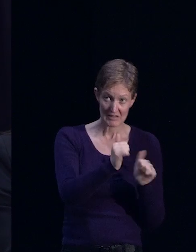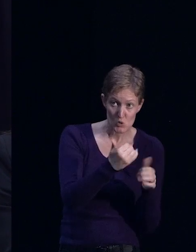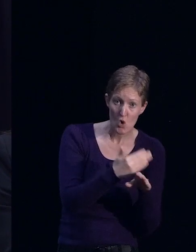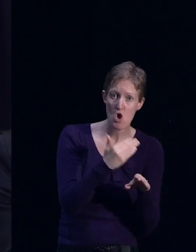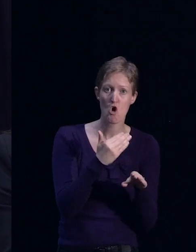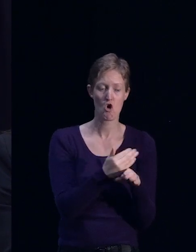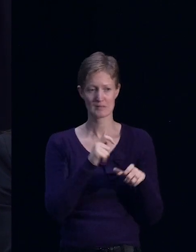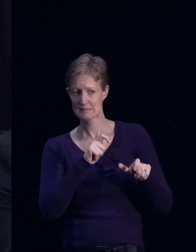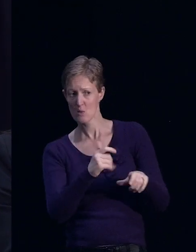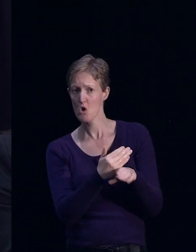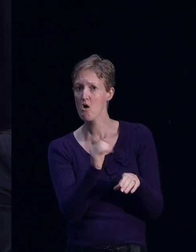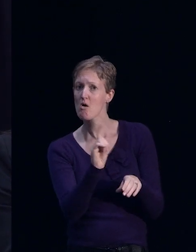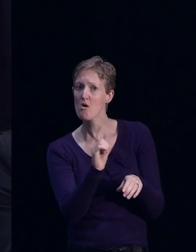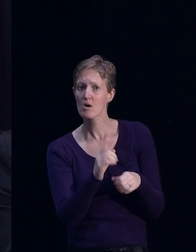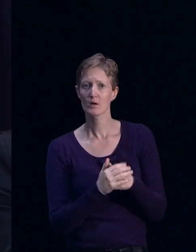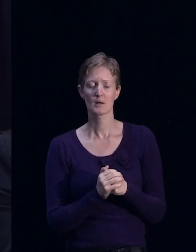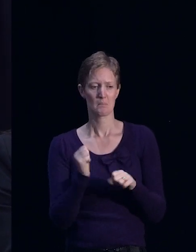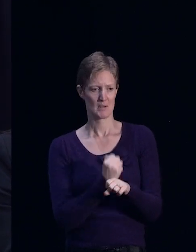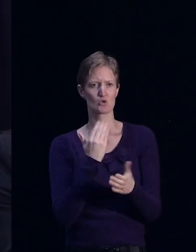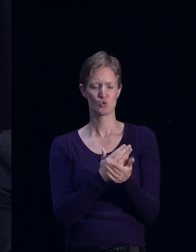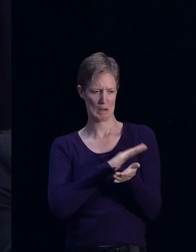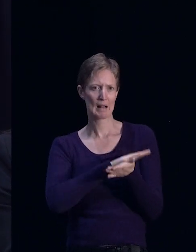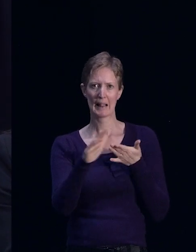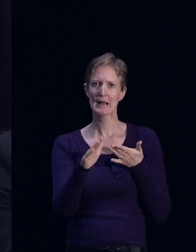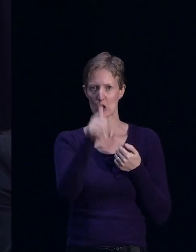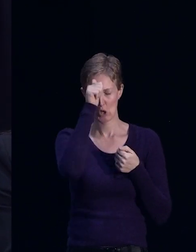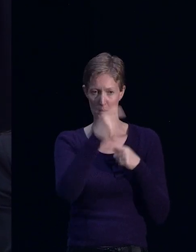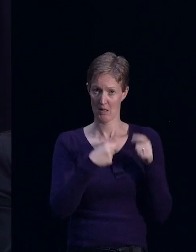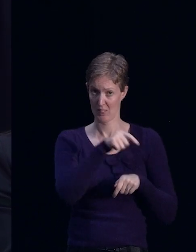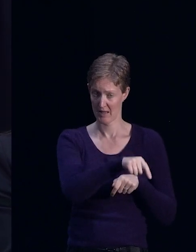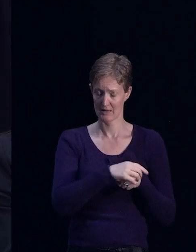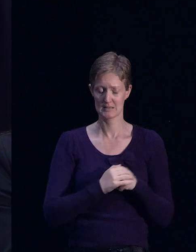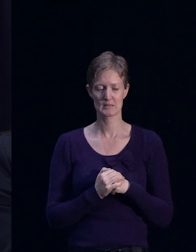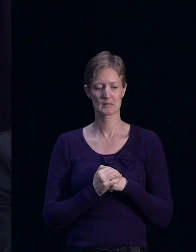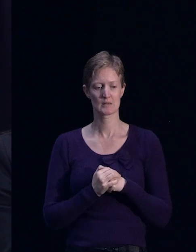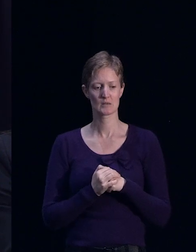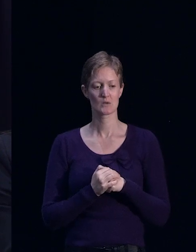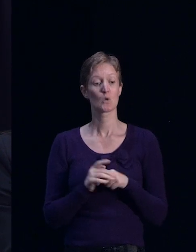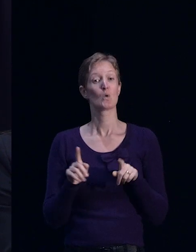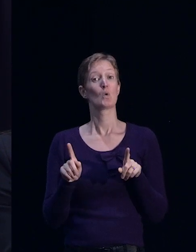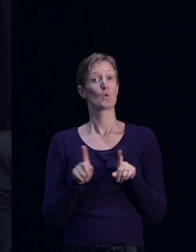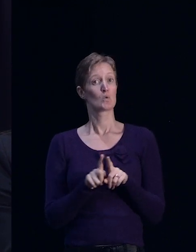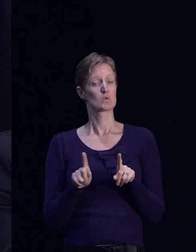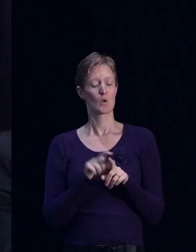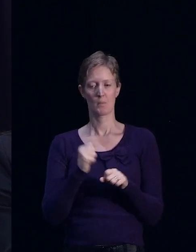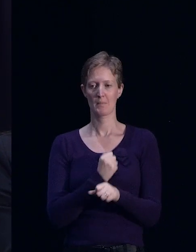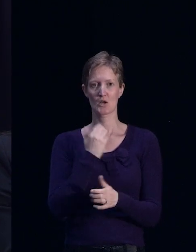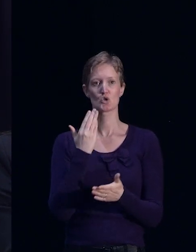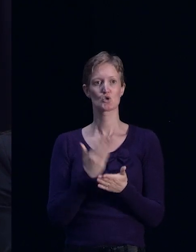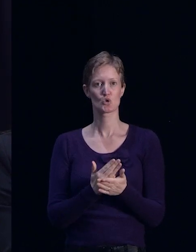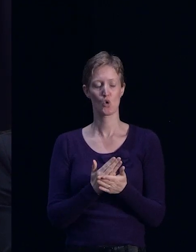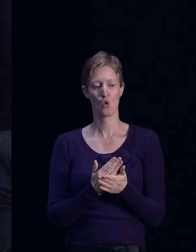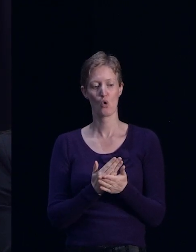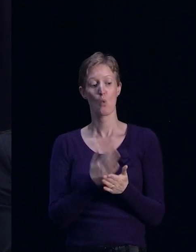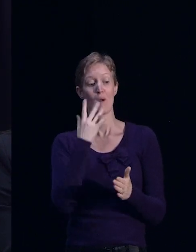that part of it, make sure that's nailed. And secondly, ensure that you have insurance